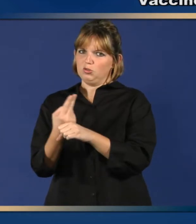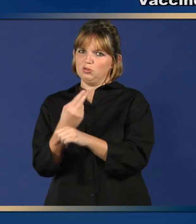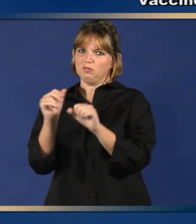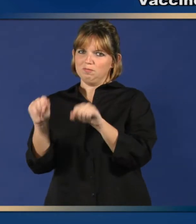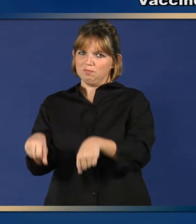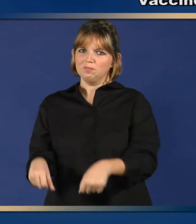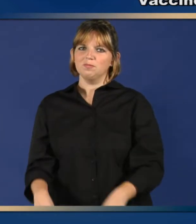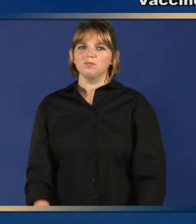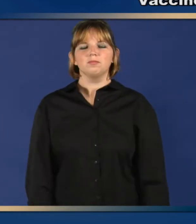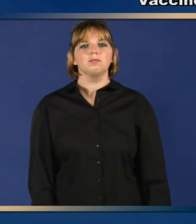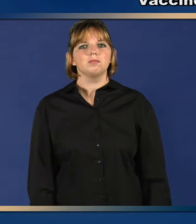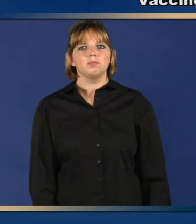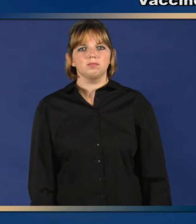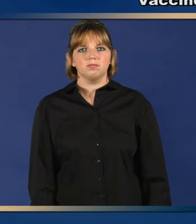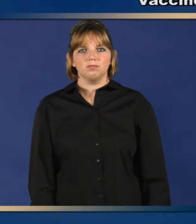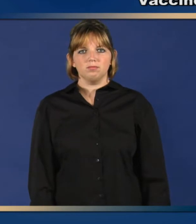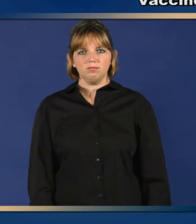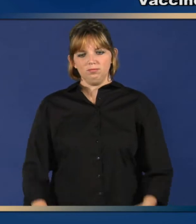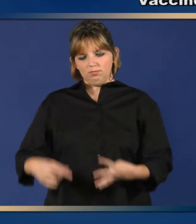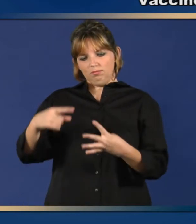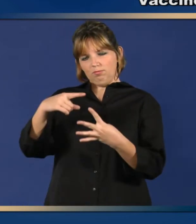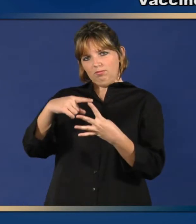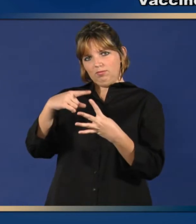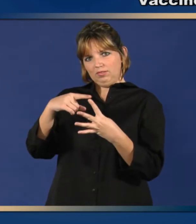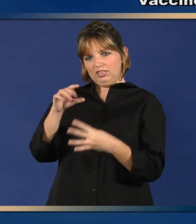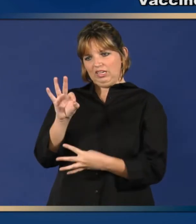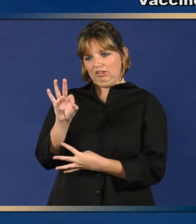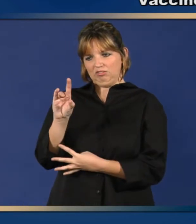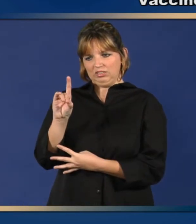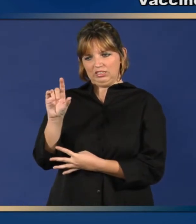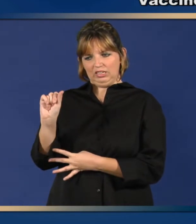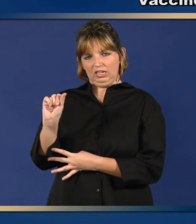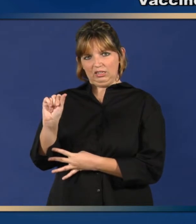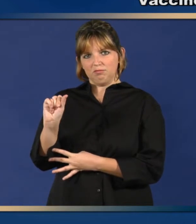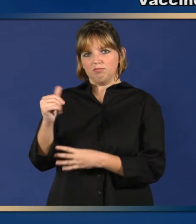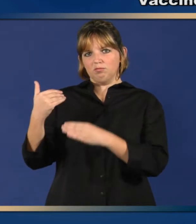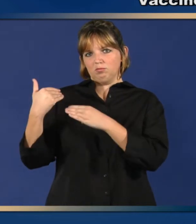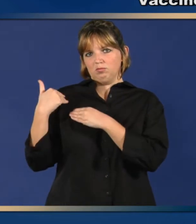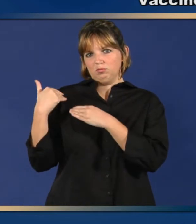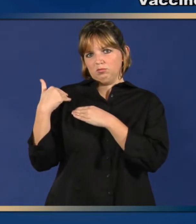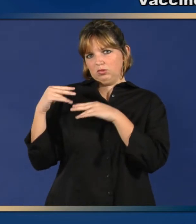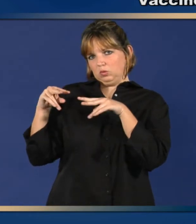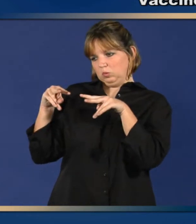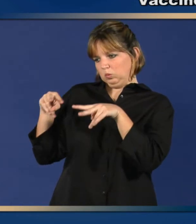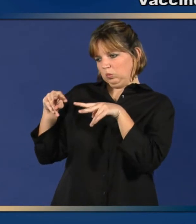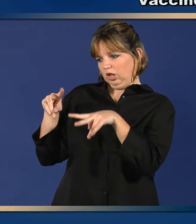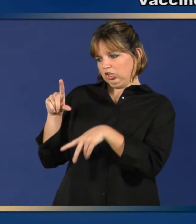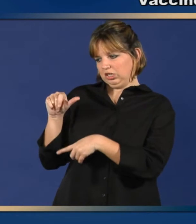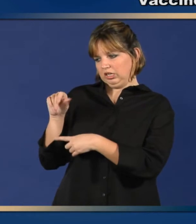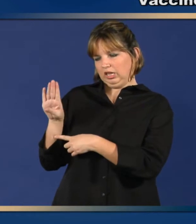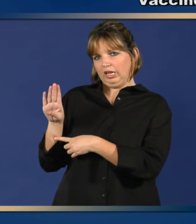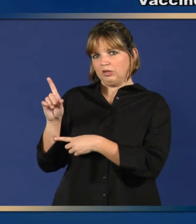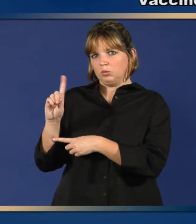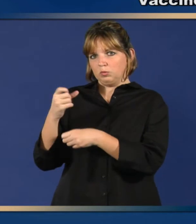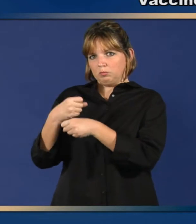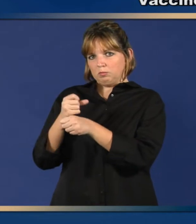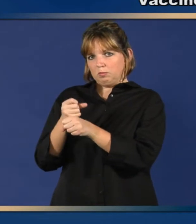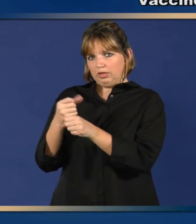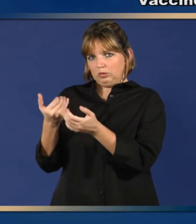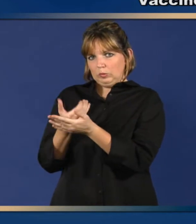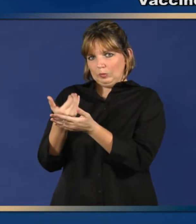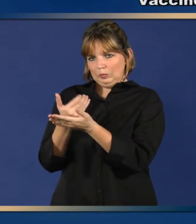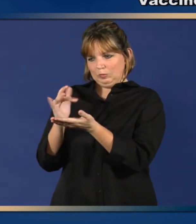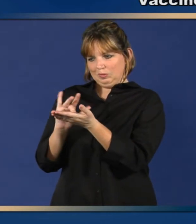recommended to be given to children. Also, the FDA monitors where and